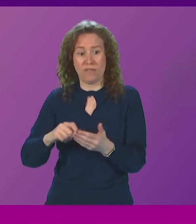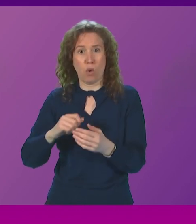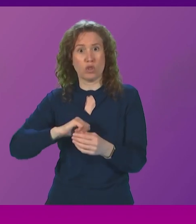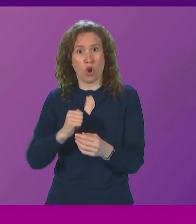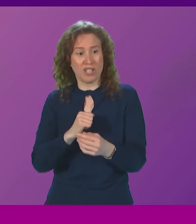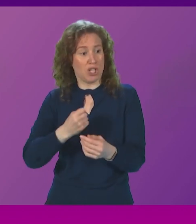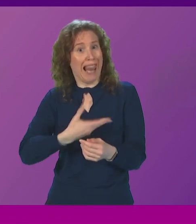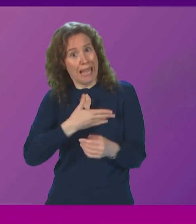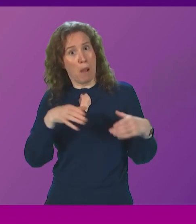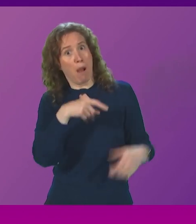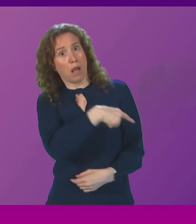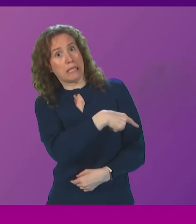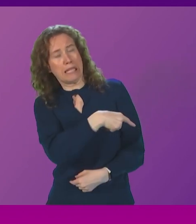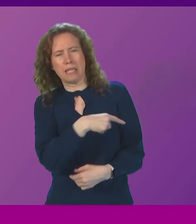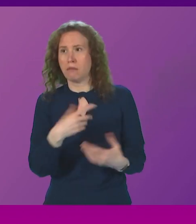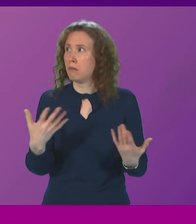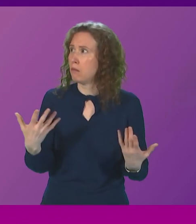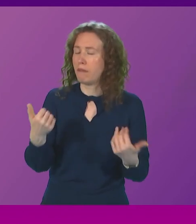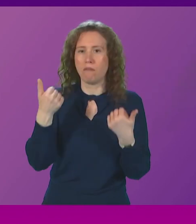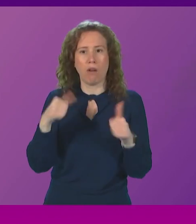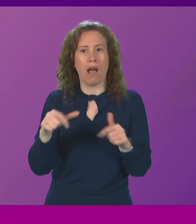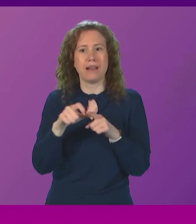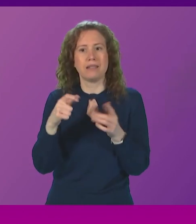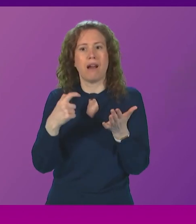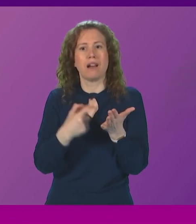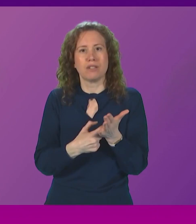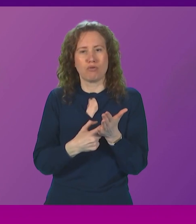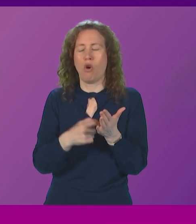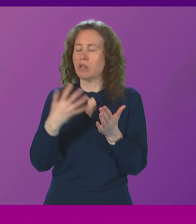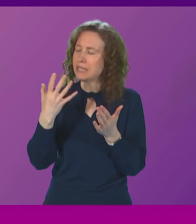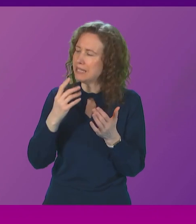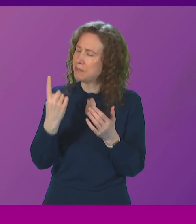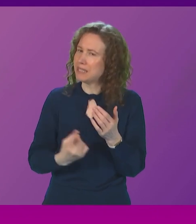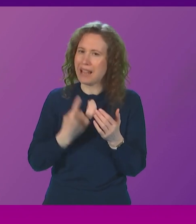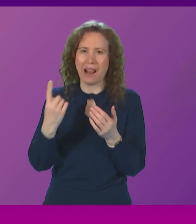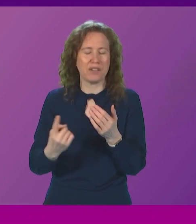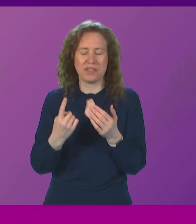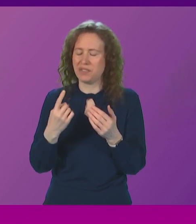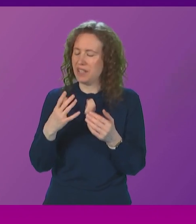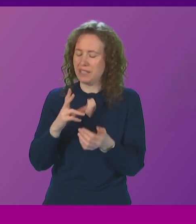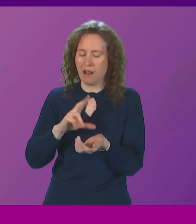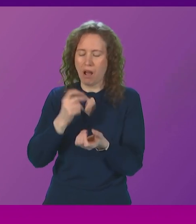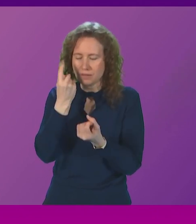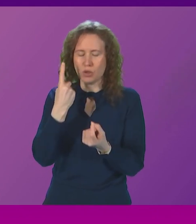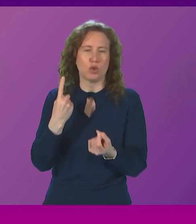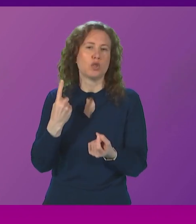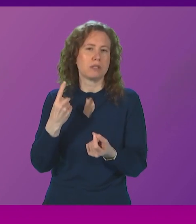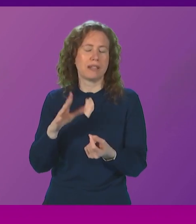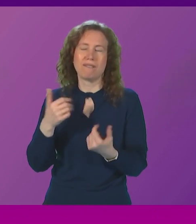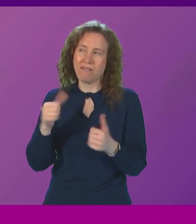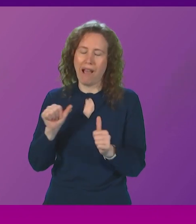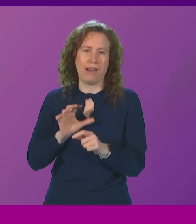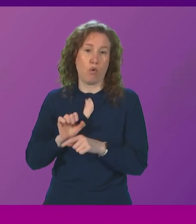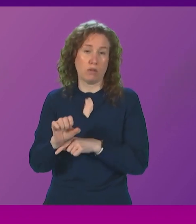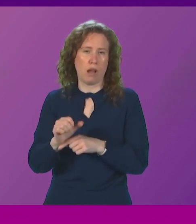presiding officer finally finally Douglas Ross has got his finger on the pulse he's finally caught up